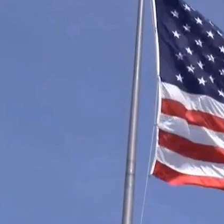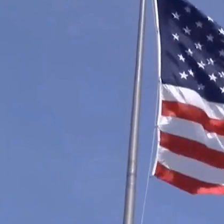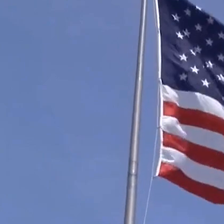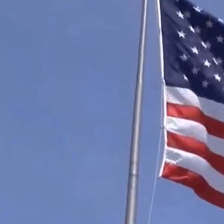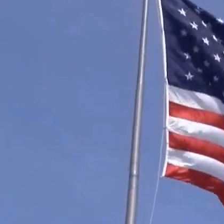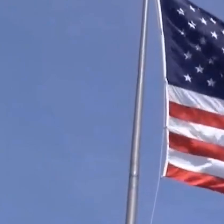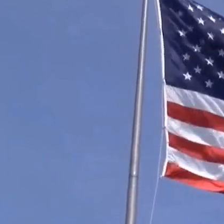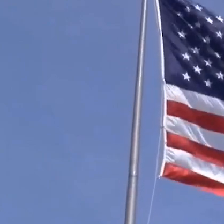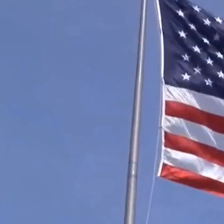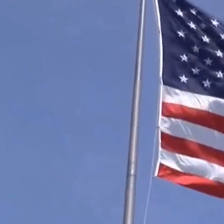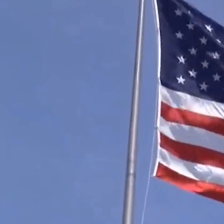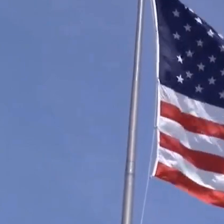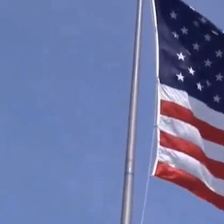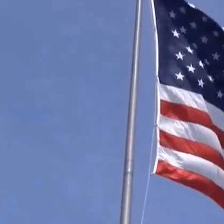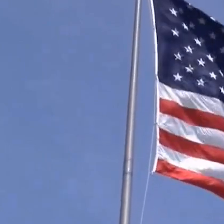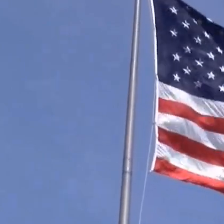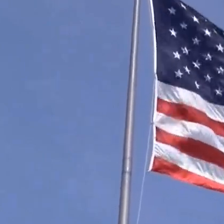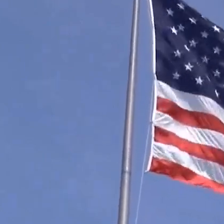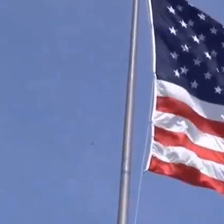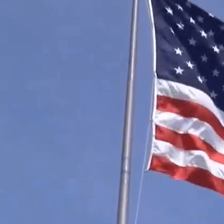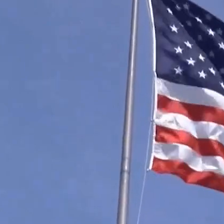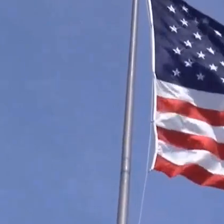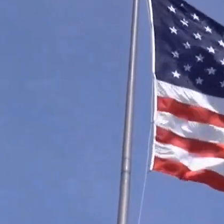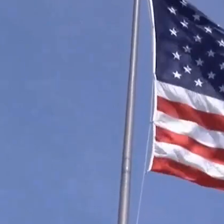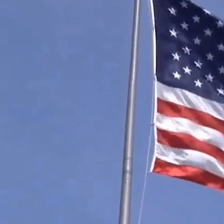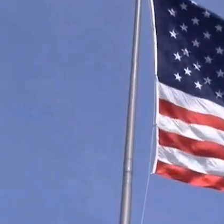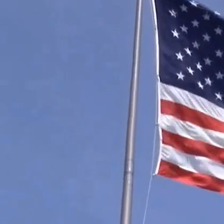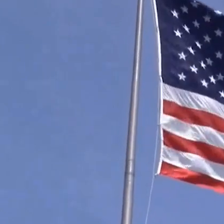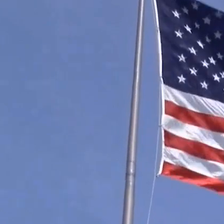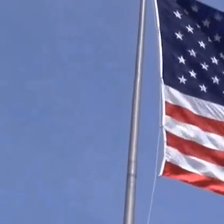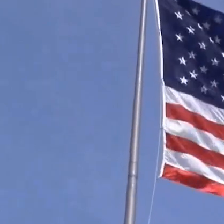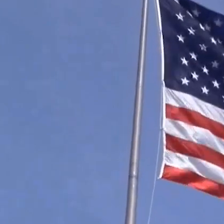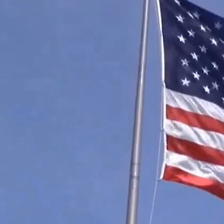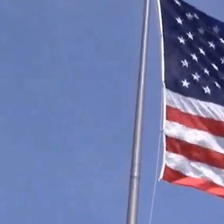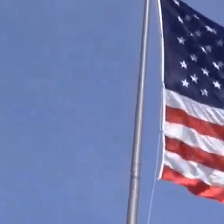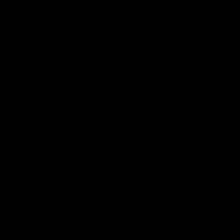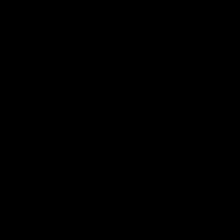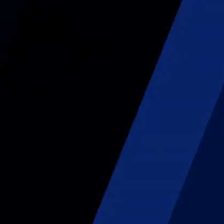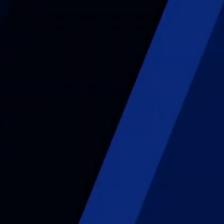under God, indivisible, with liberty and justice for all.